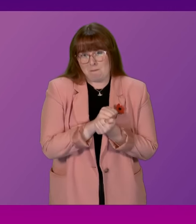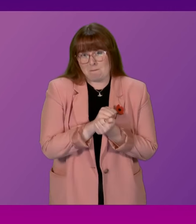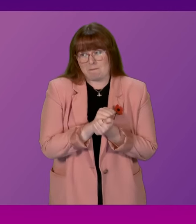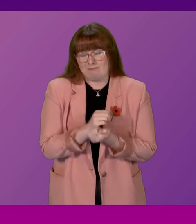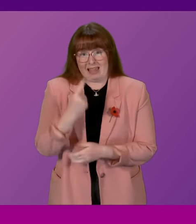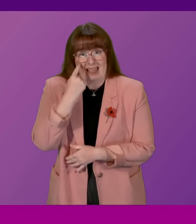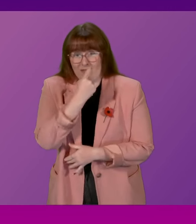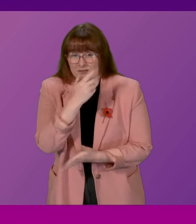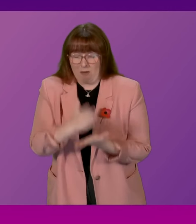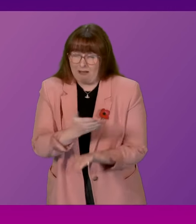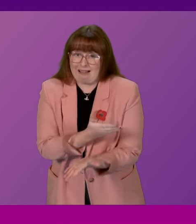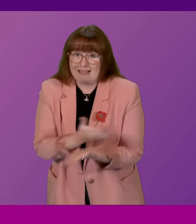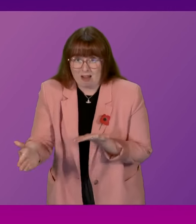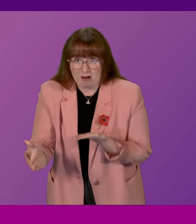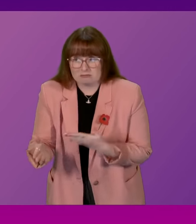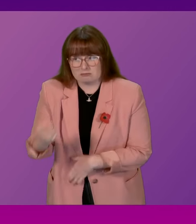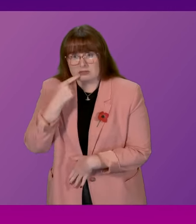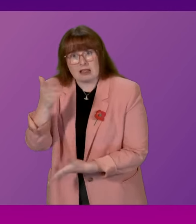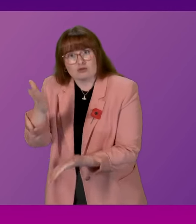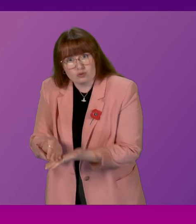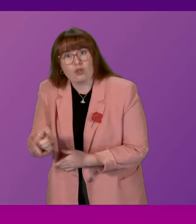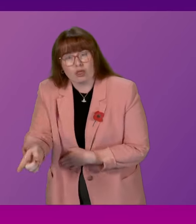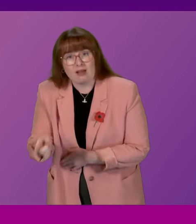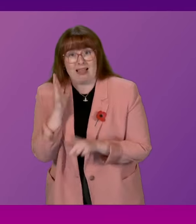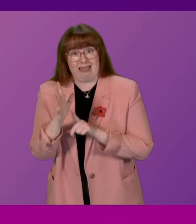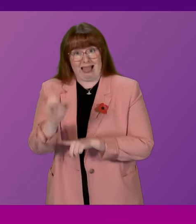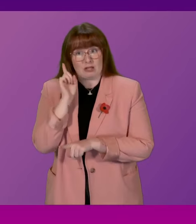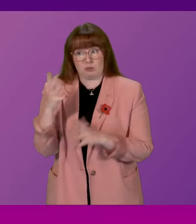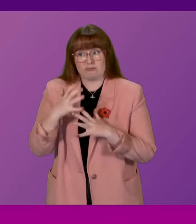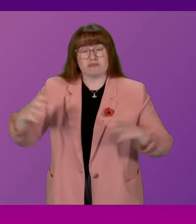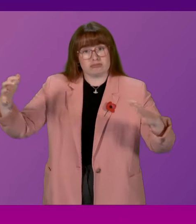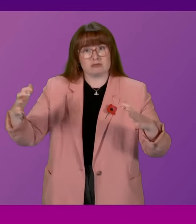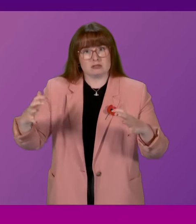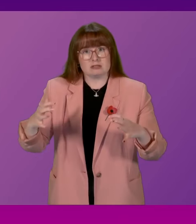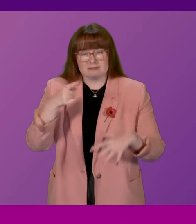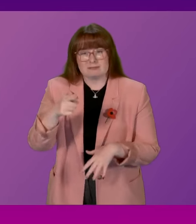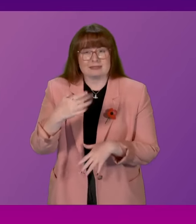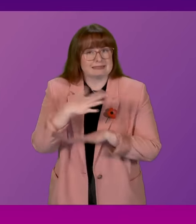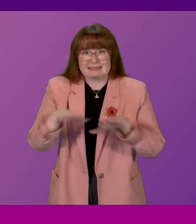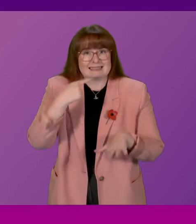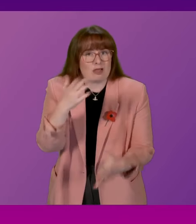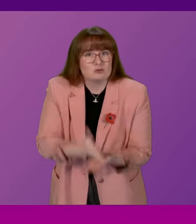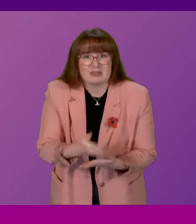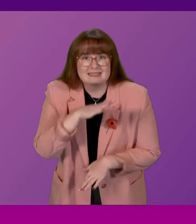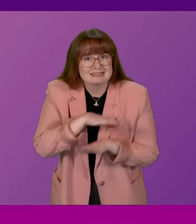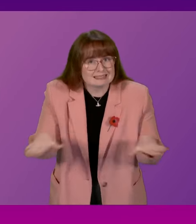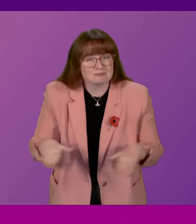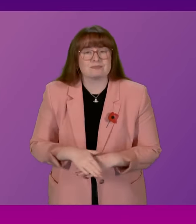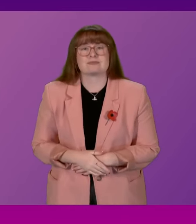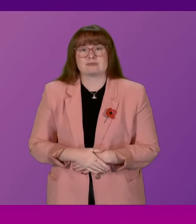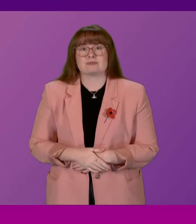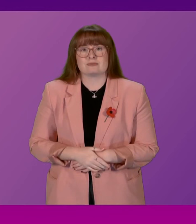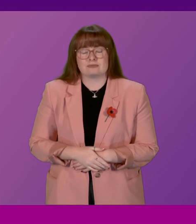is clear. Will he admit that in last week's session he didn't tell the truth? First Minister.